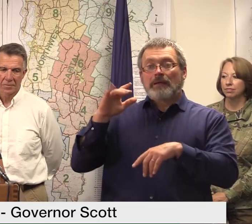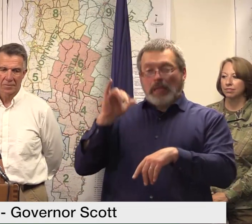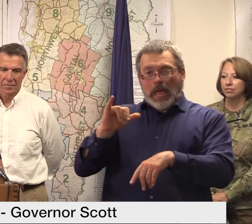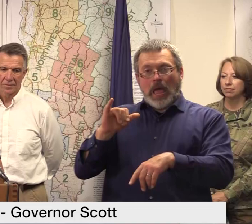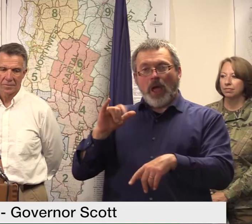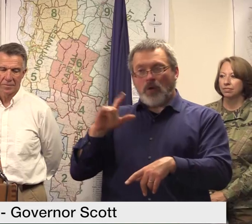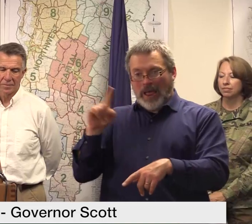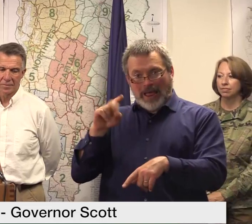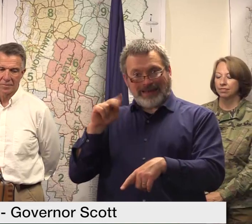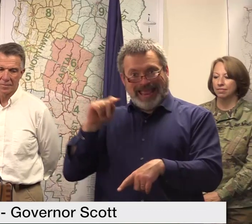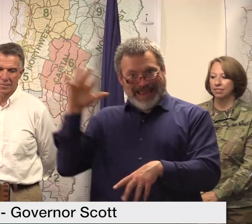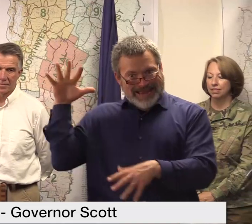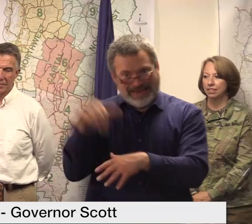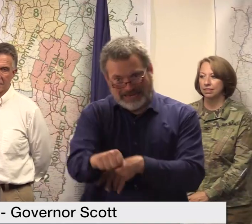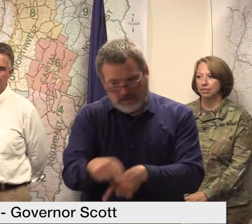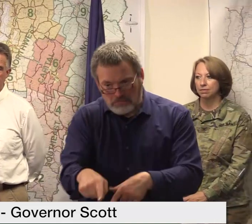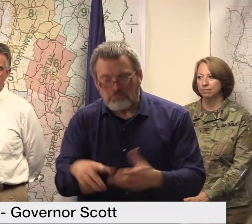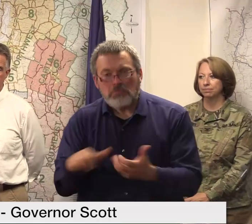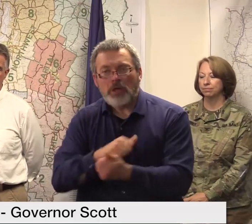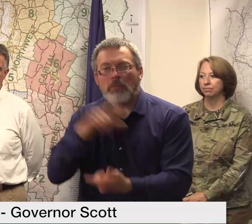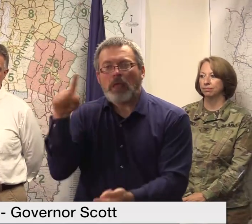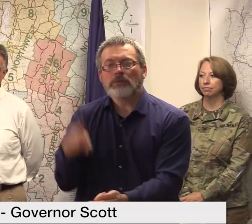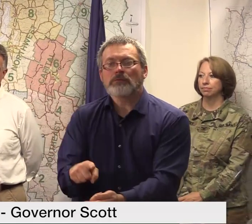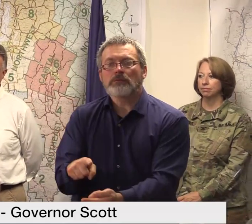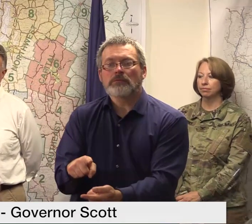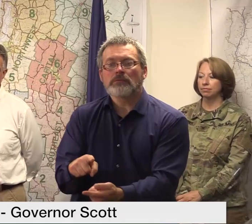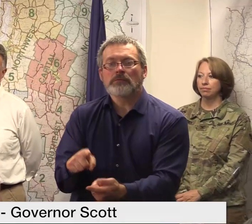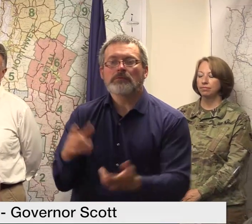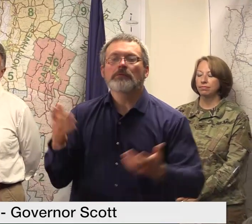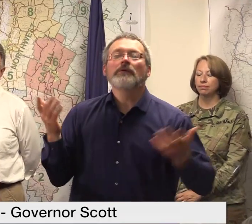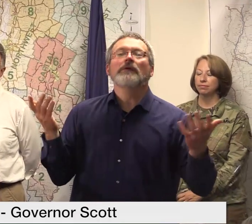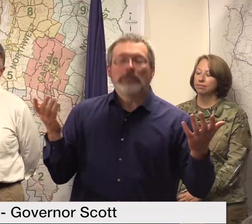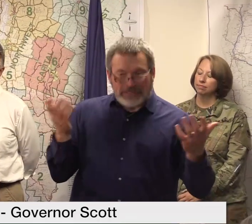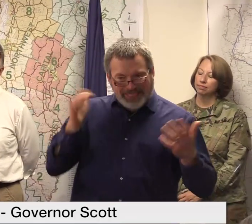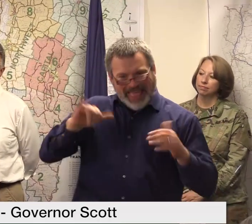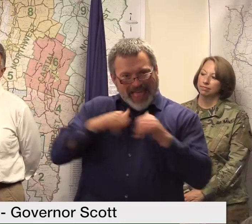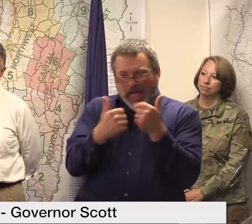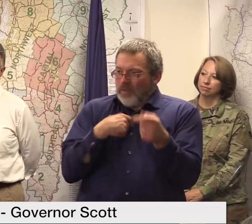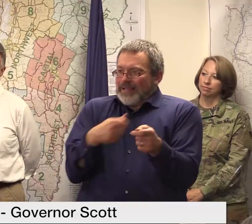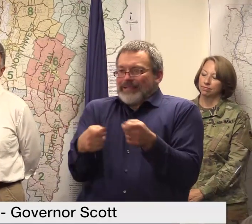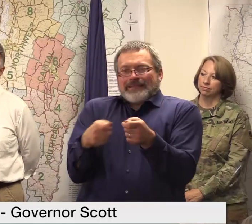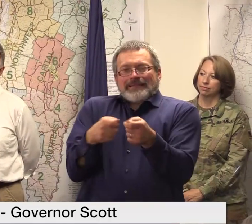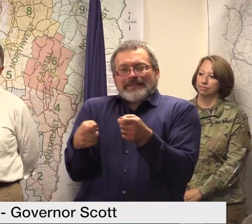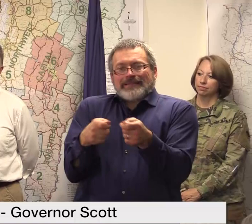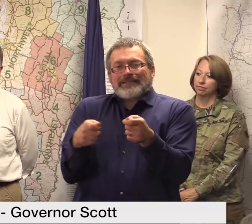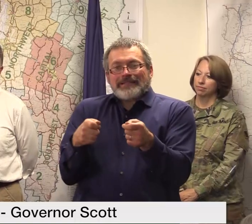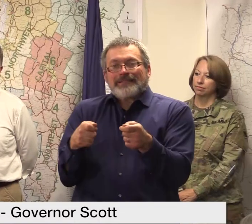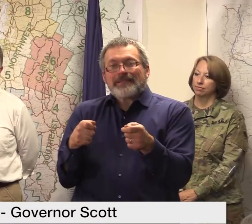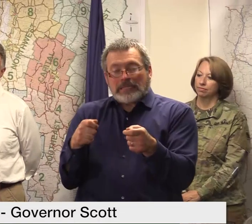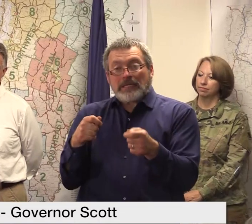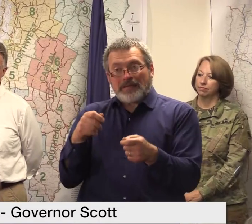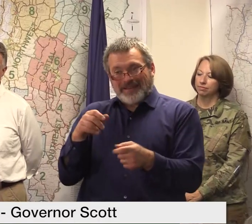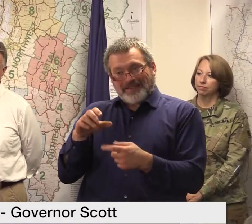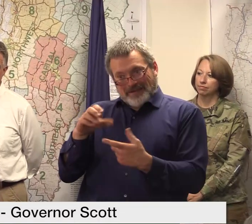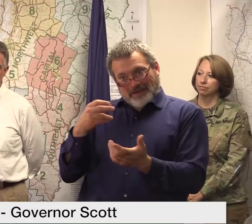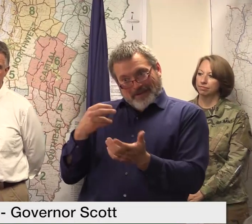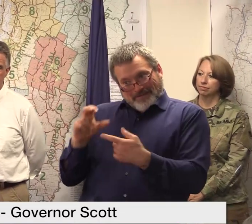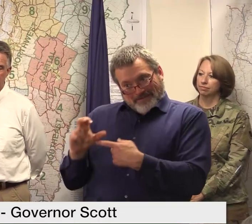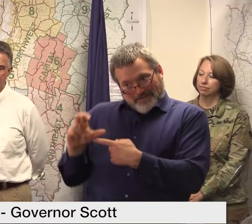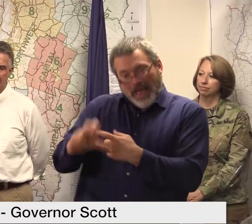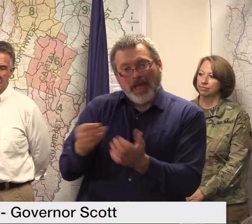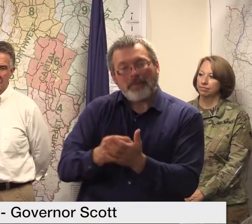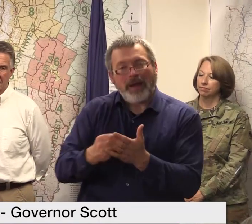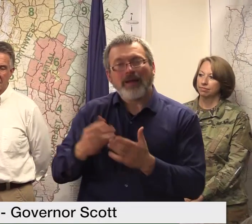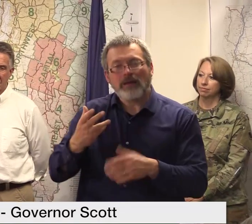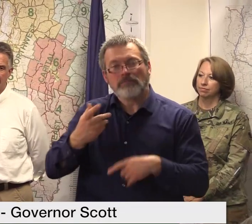and it was because it was a great example of the mitigation dollars being effective I think the